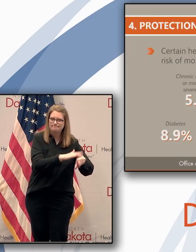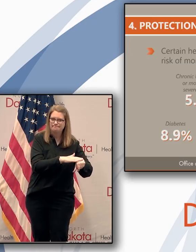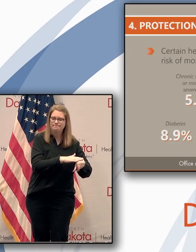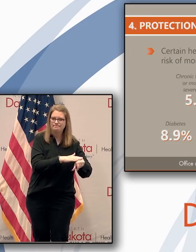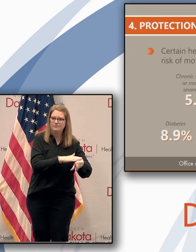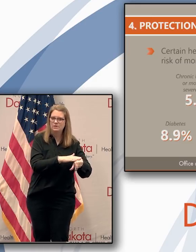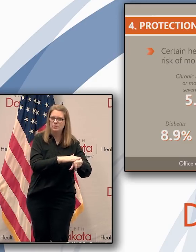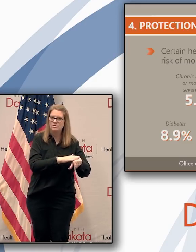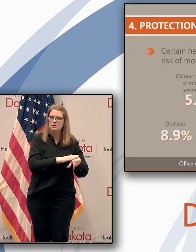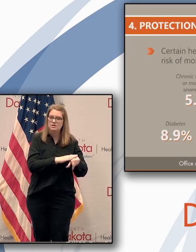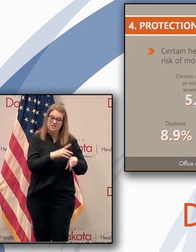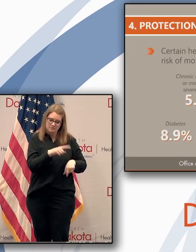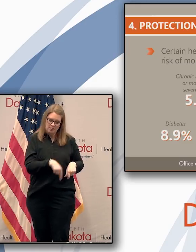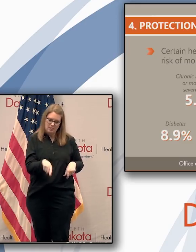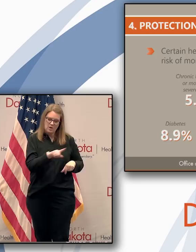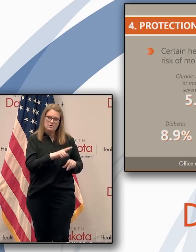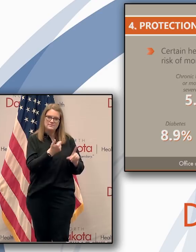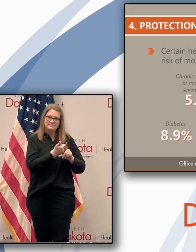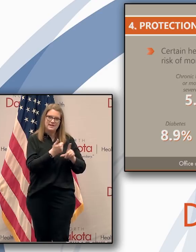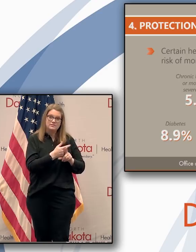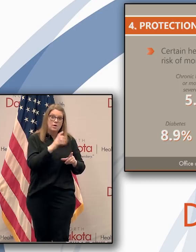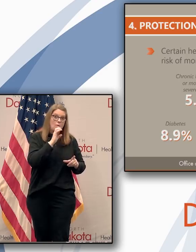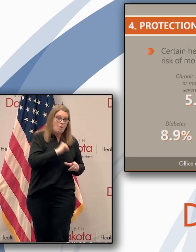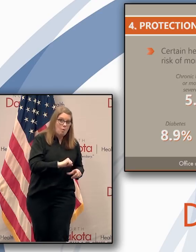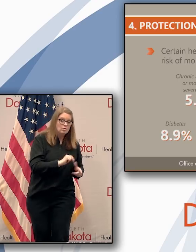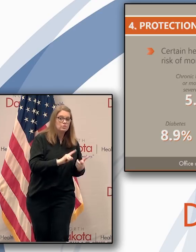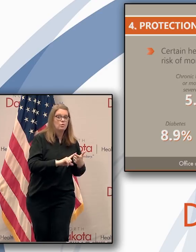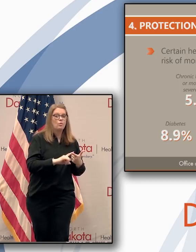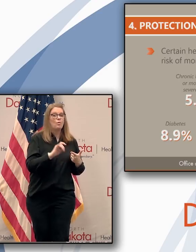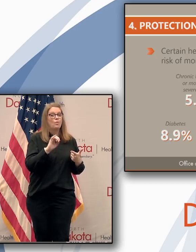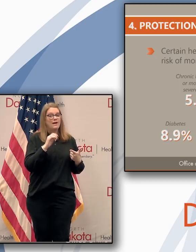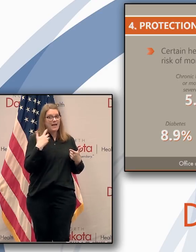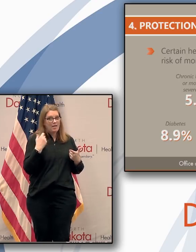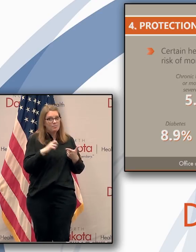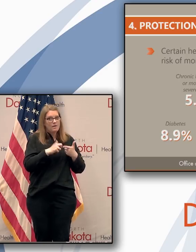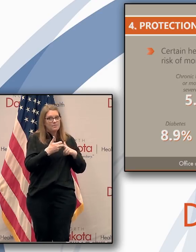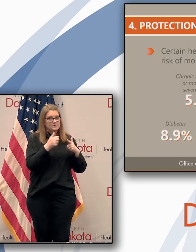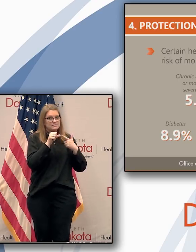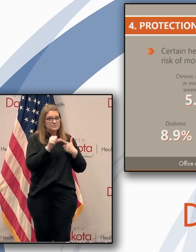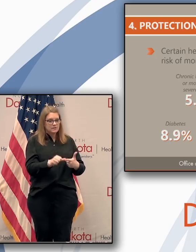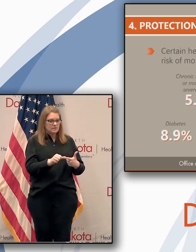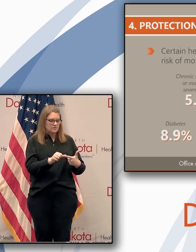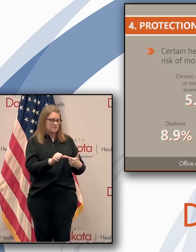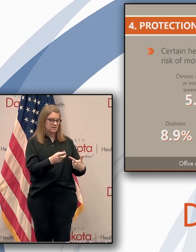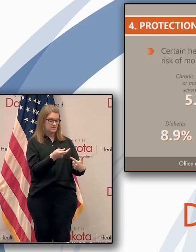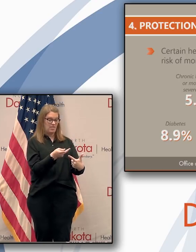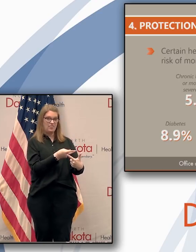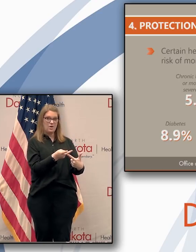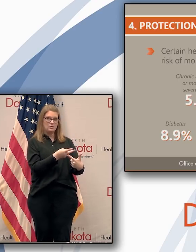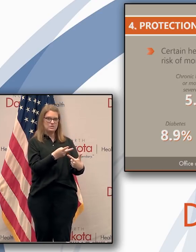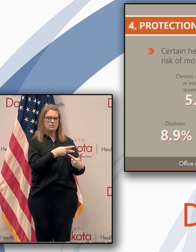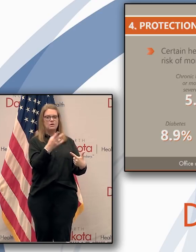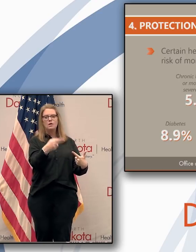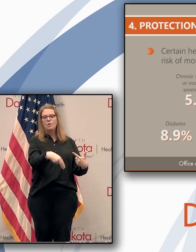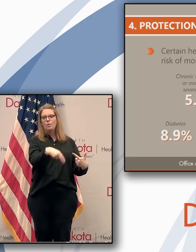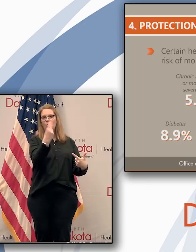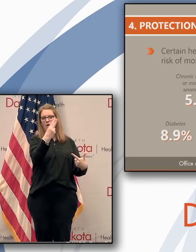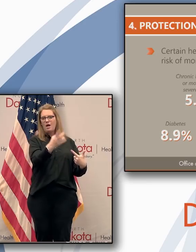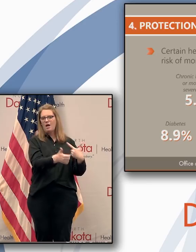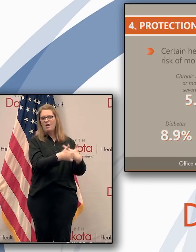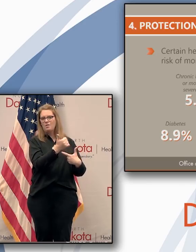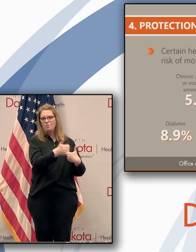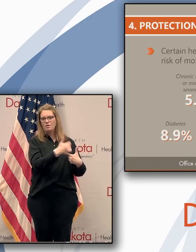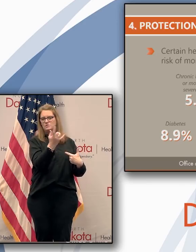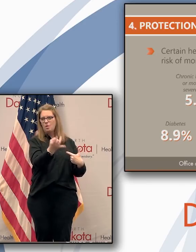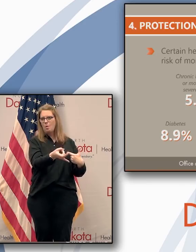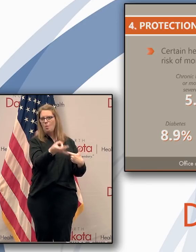that are elderly or have underlying health conditions. Because the risk is so much higher with this disease for them than it is